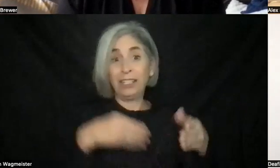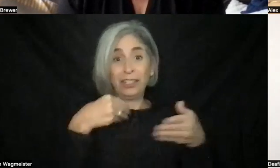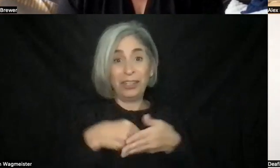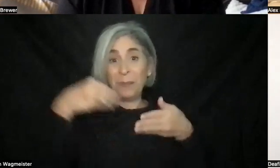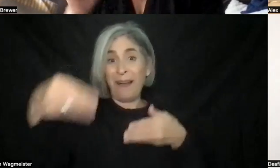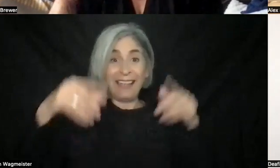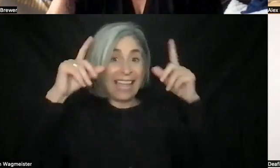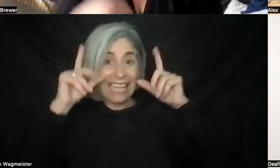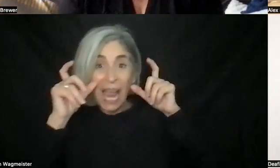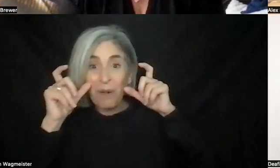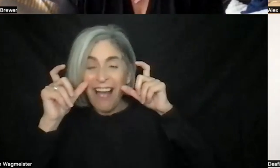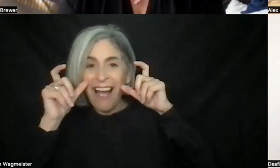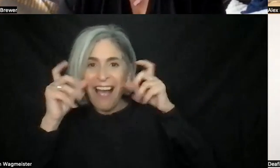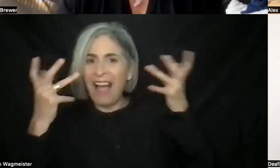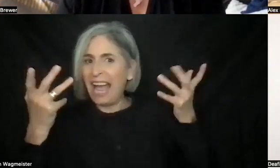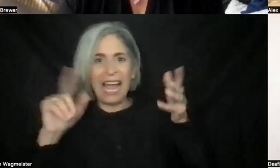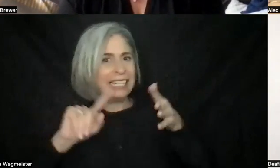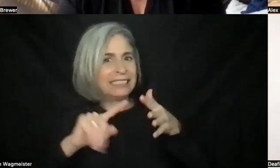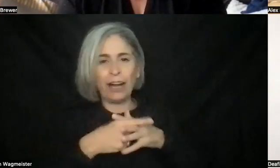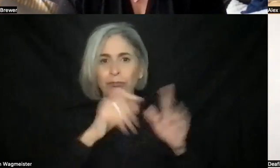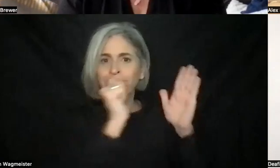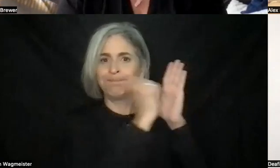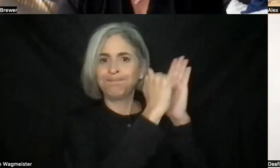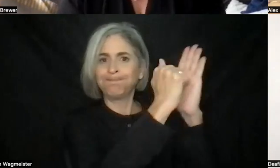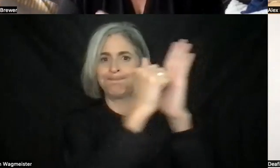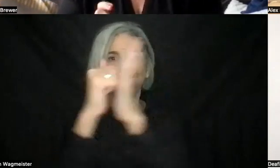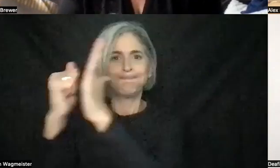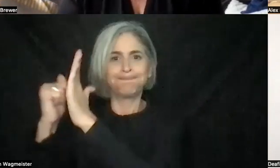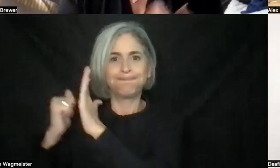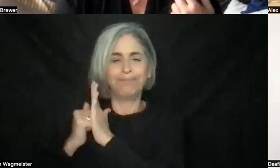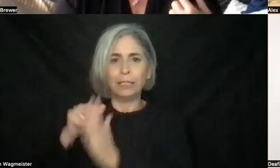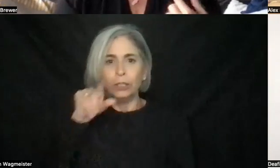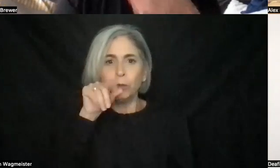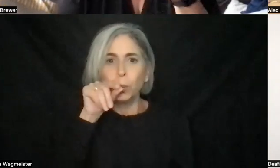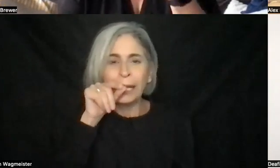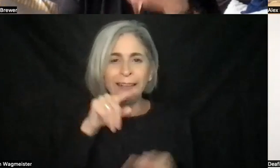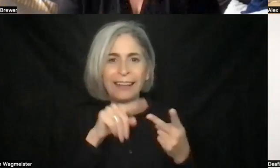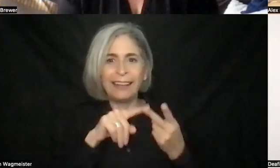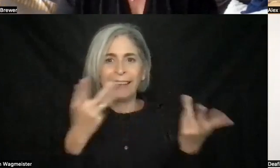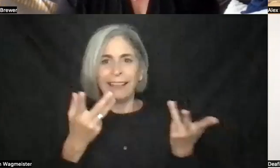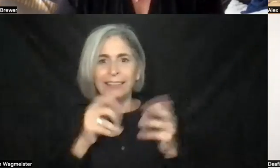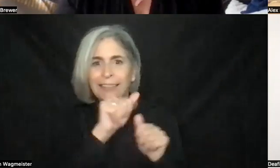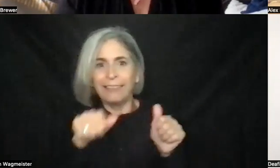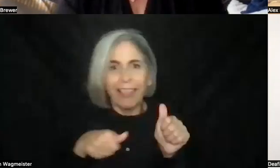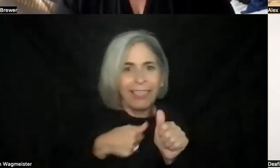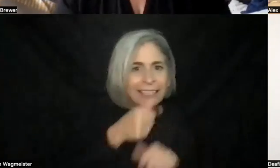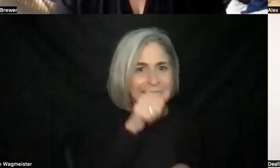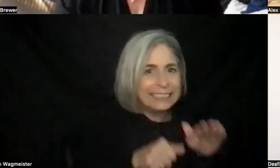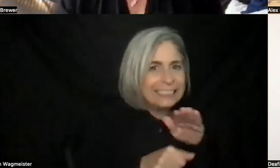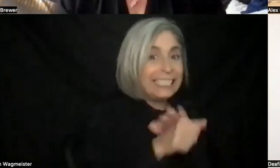just literally started knocking on doors, tweeting, sneaking backstage at concerts. I probably shouldn't say that, but it's the truth.